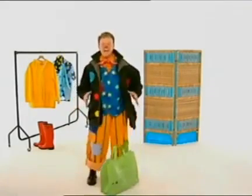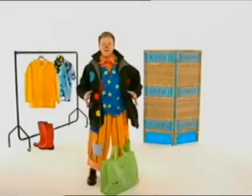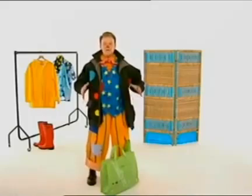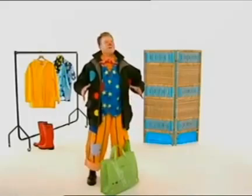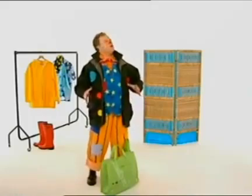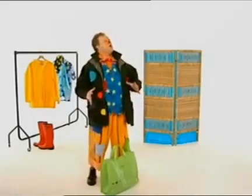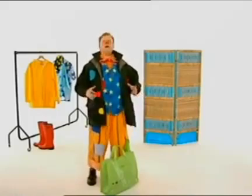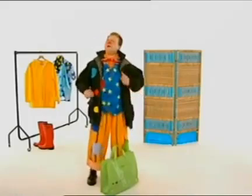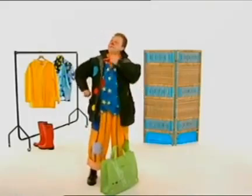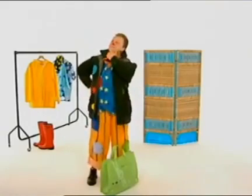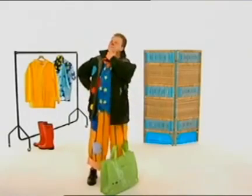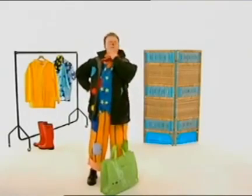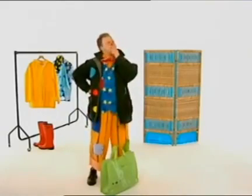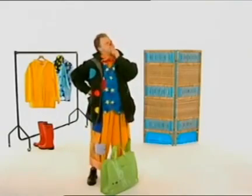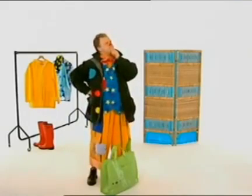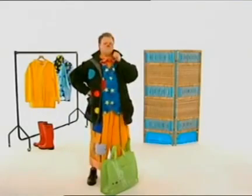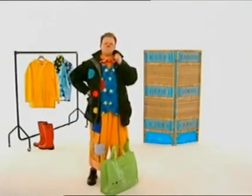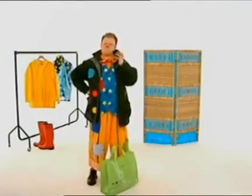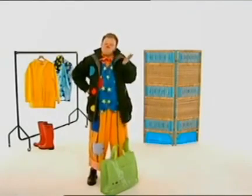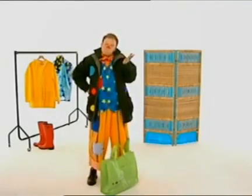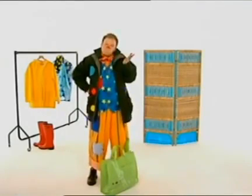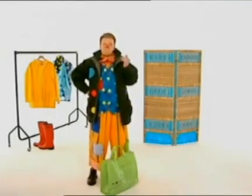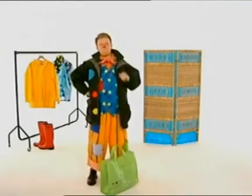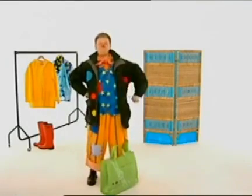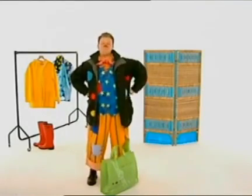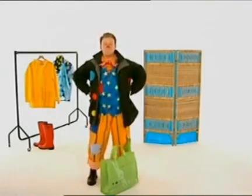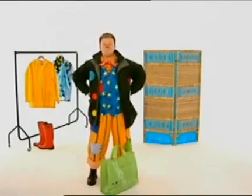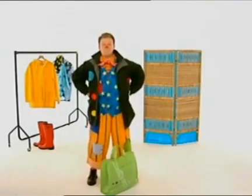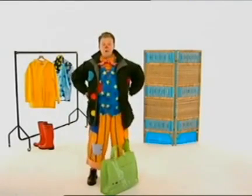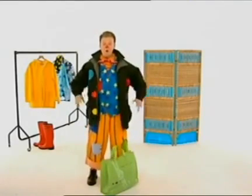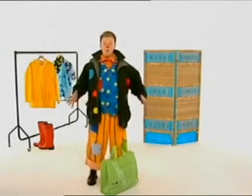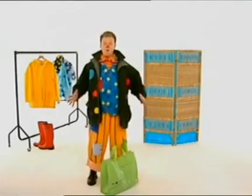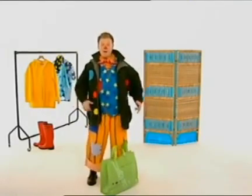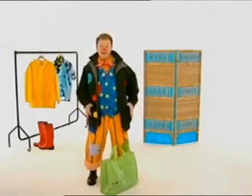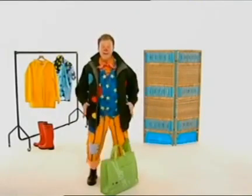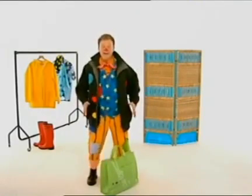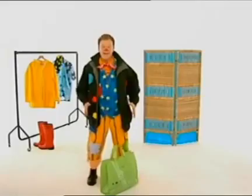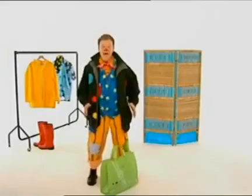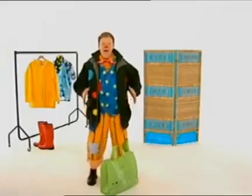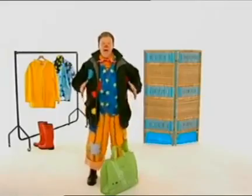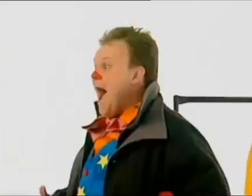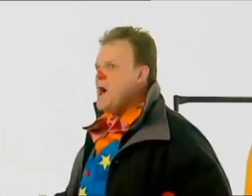like outside? Um, hmm. I can tell you. Oh. It's raining outside.